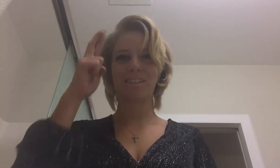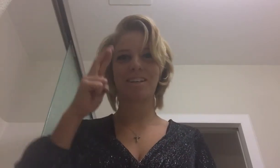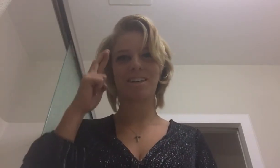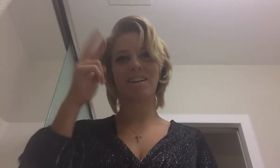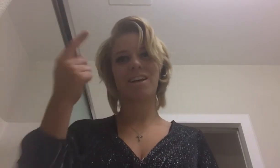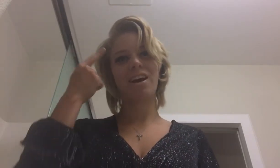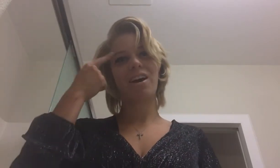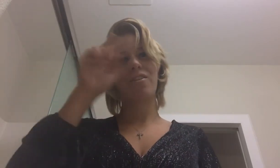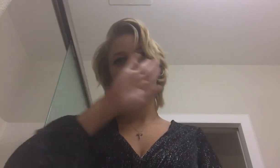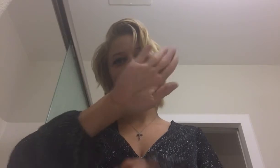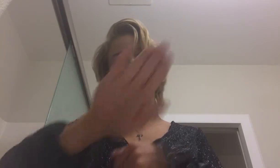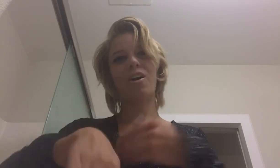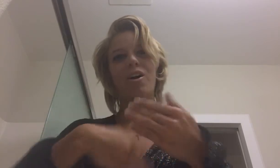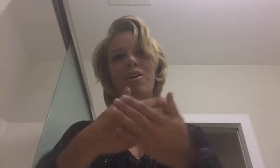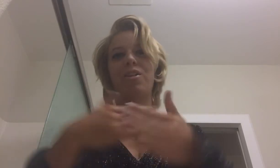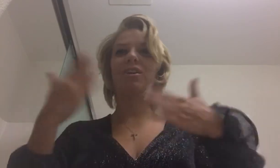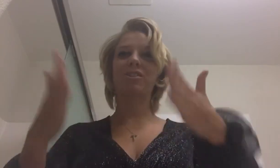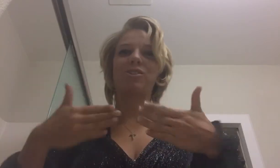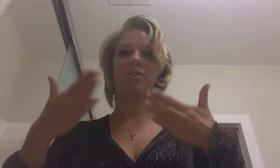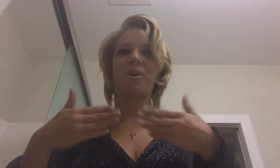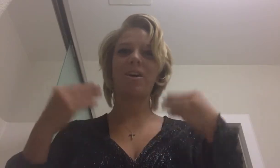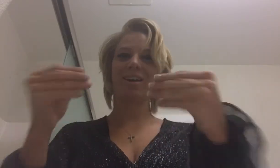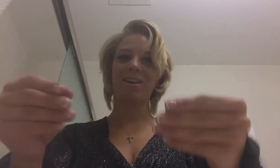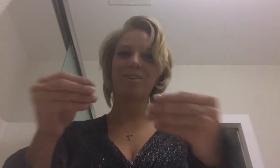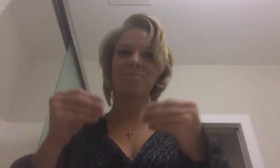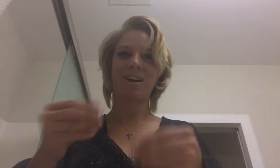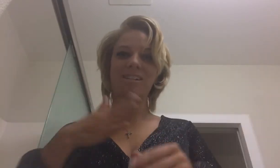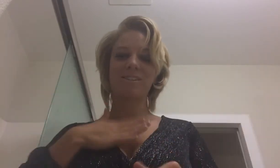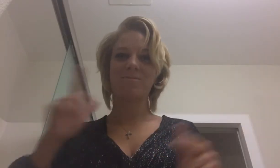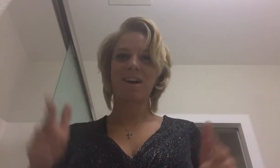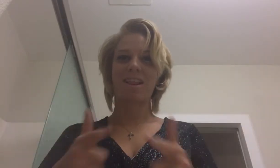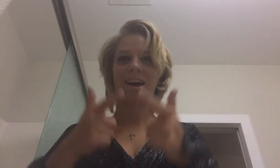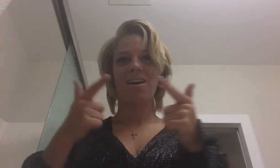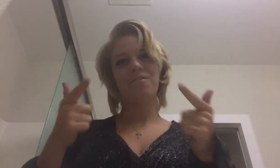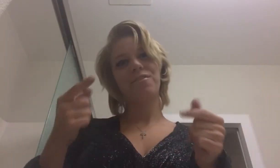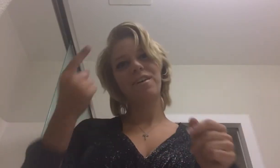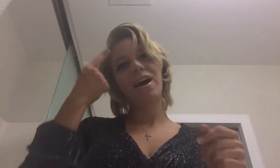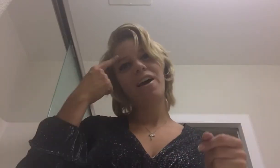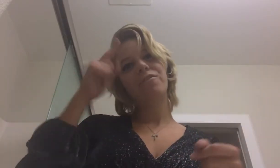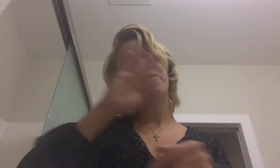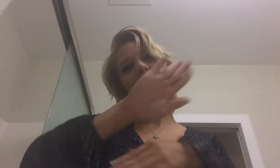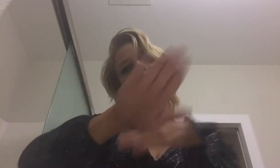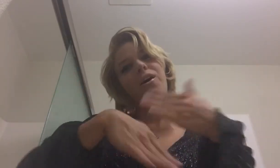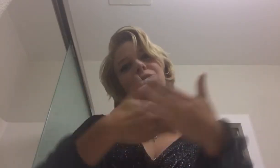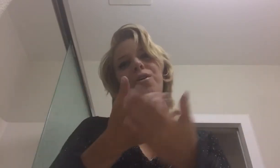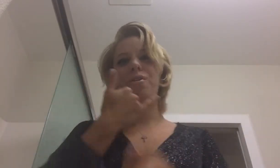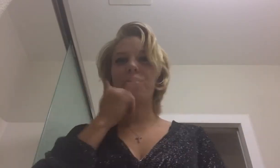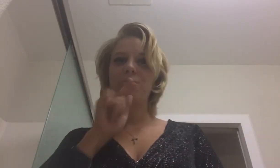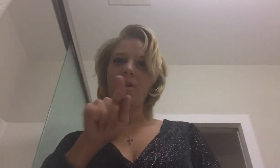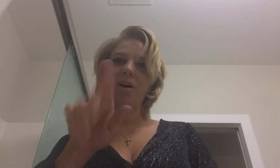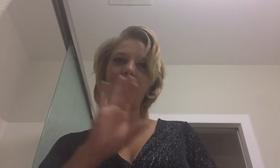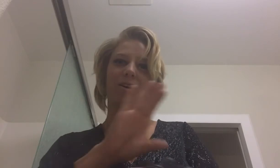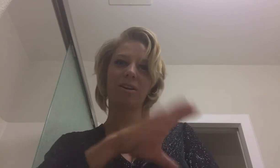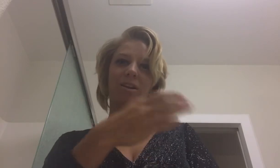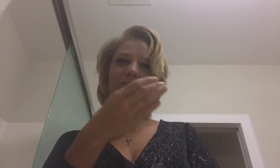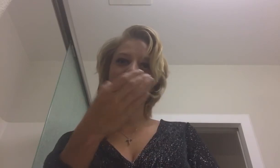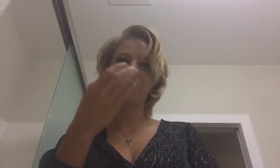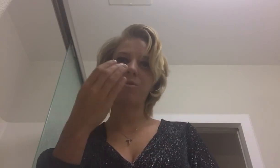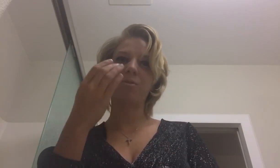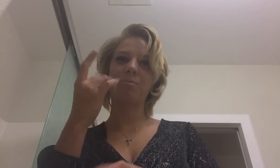see, for all the joy you brought to my life, for all the wrong that you made